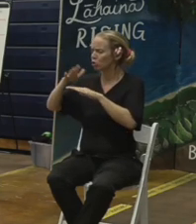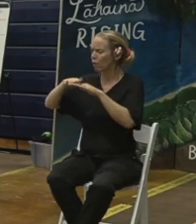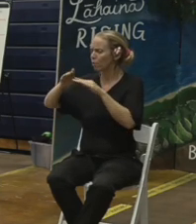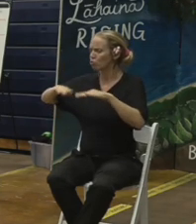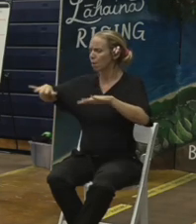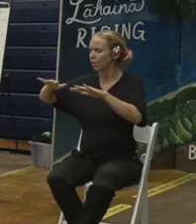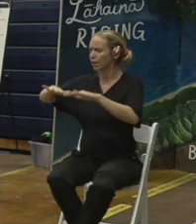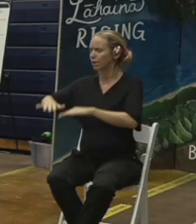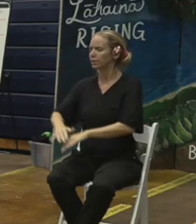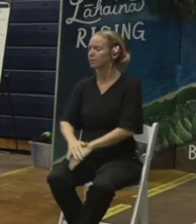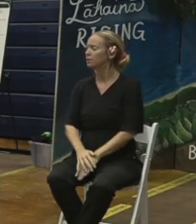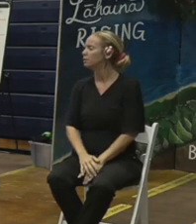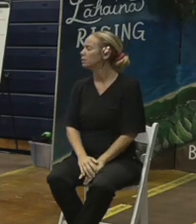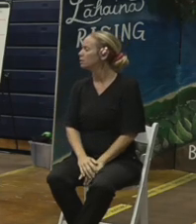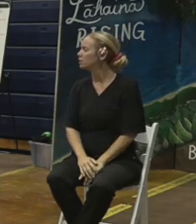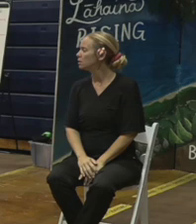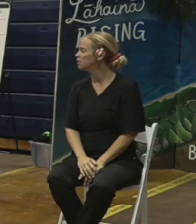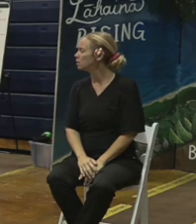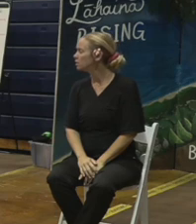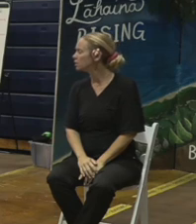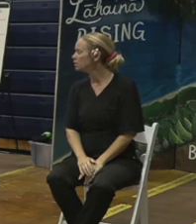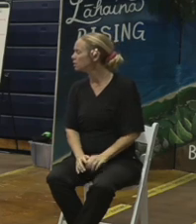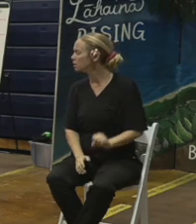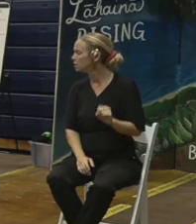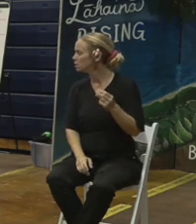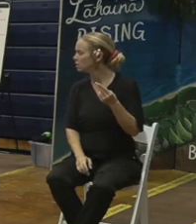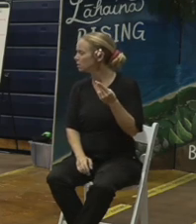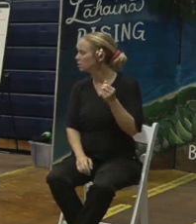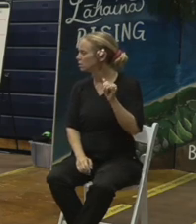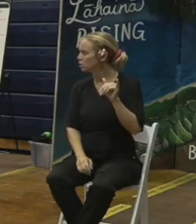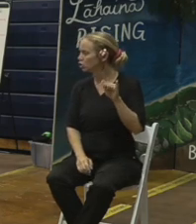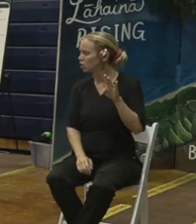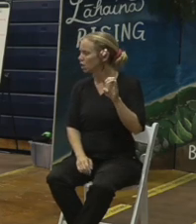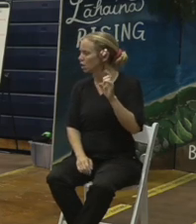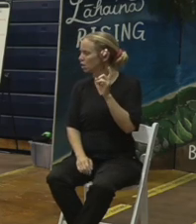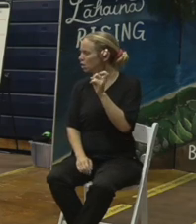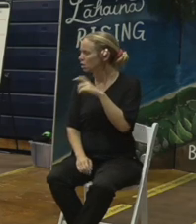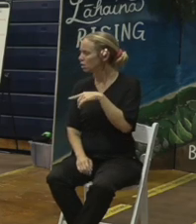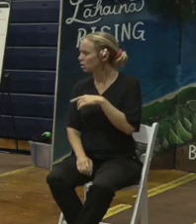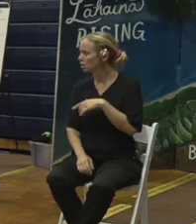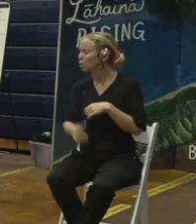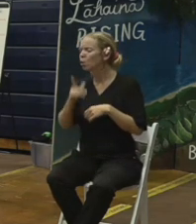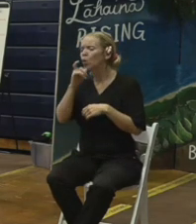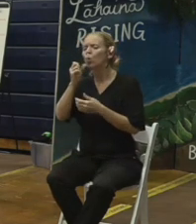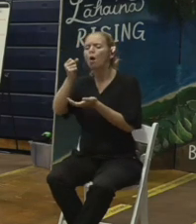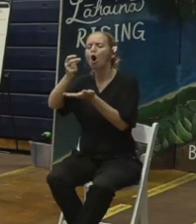thank you Colonel Shane this might be for you who authorized the Oluwalu site